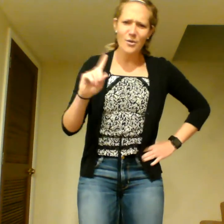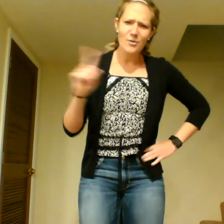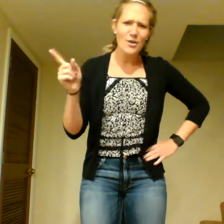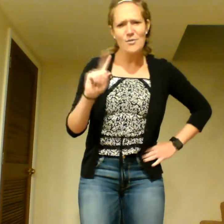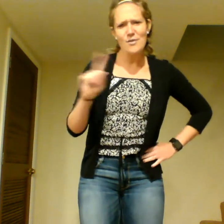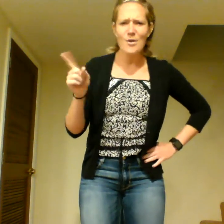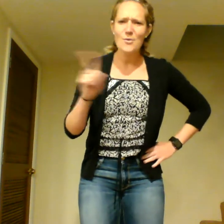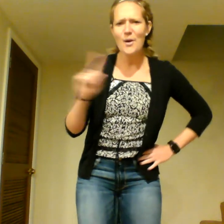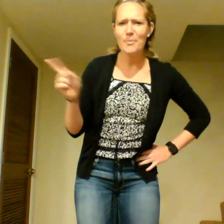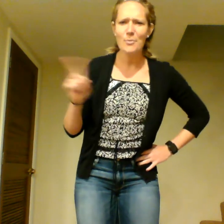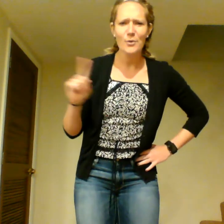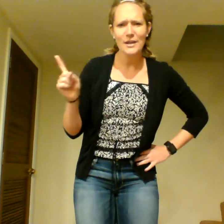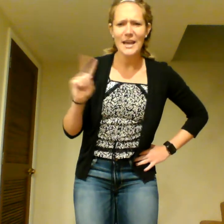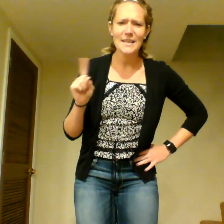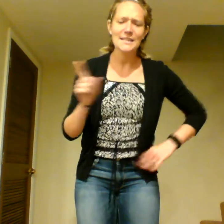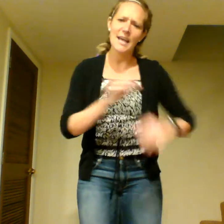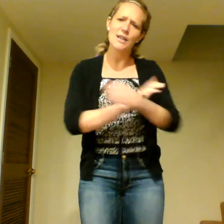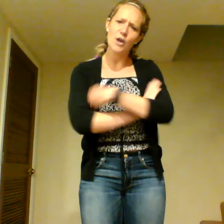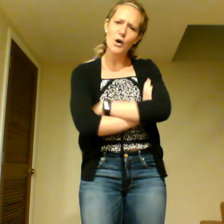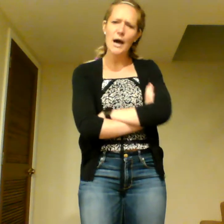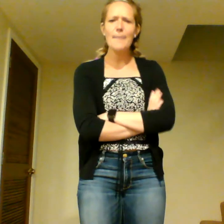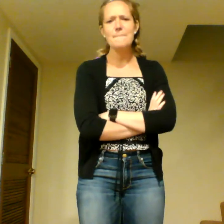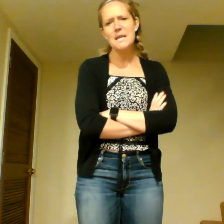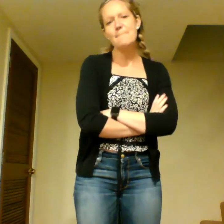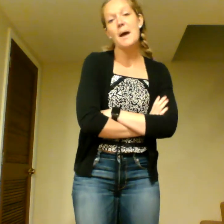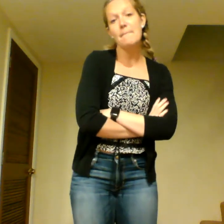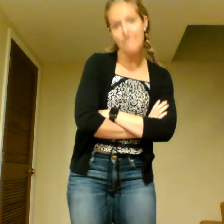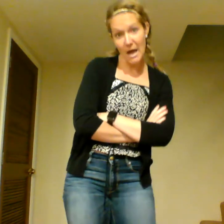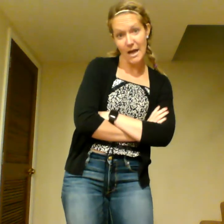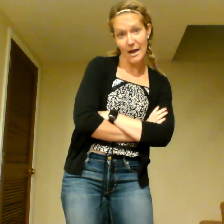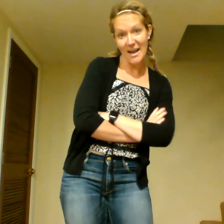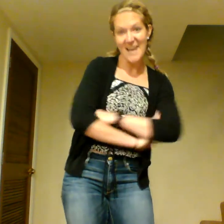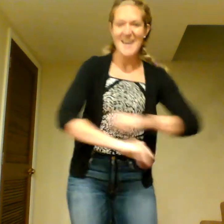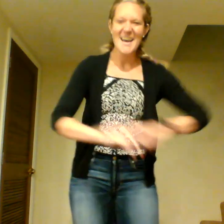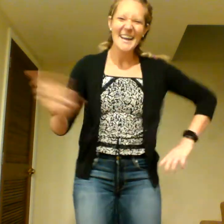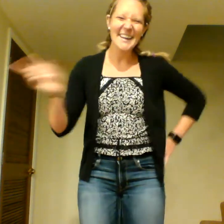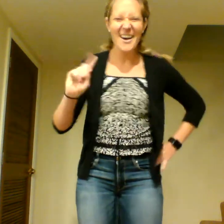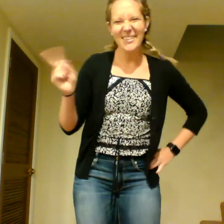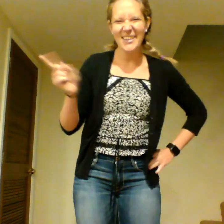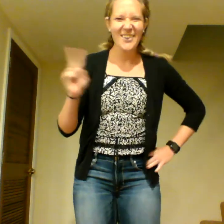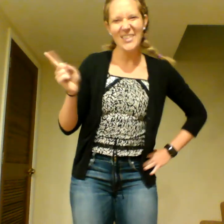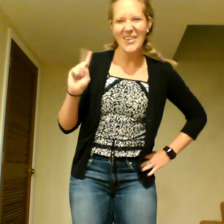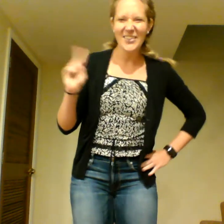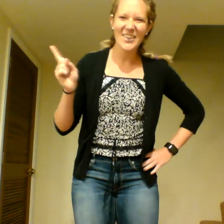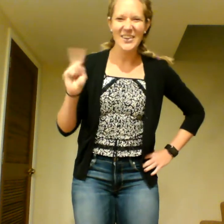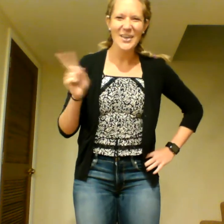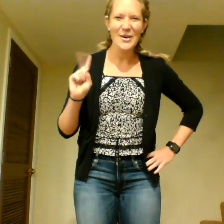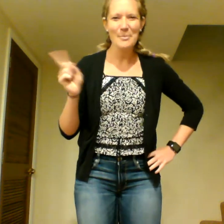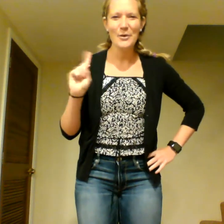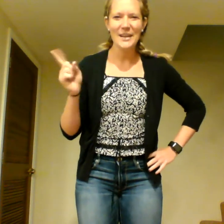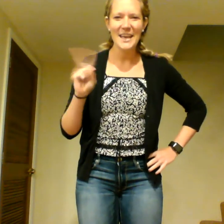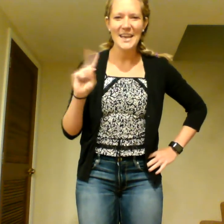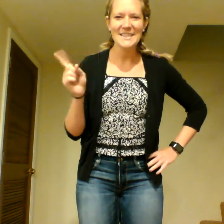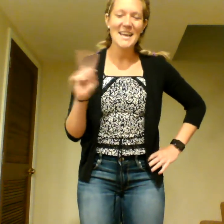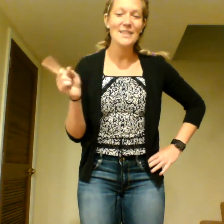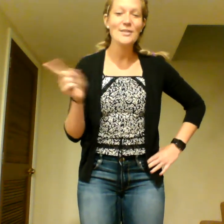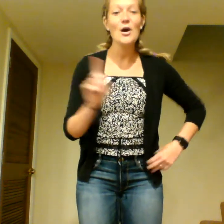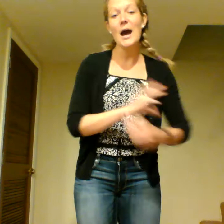no, no, no, porque se enoja mi mamá. No, no, no, no, porque se enoja